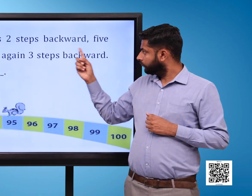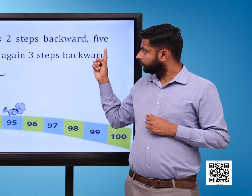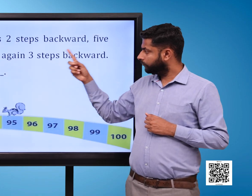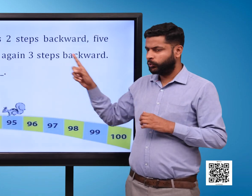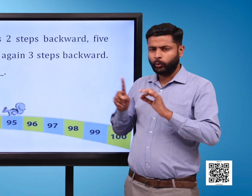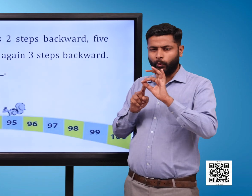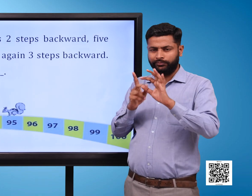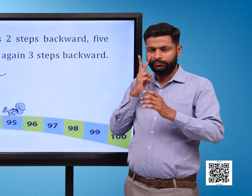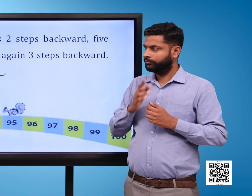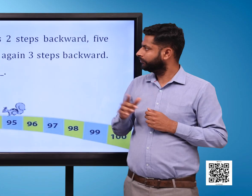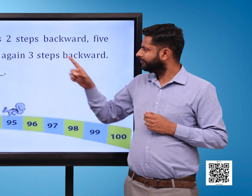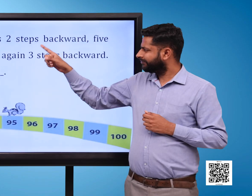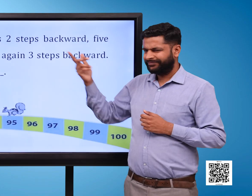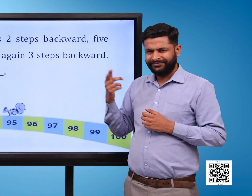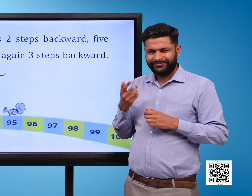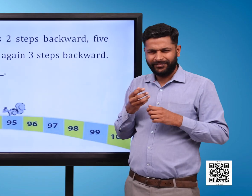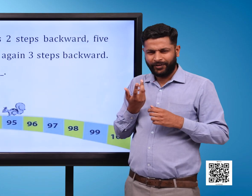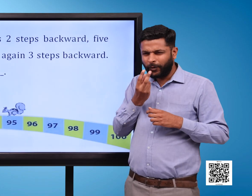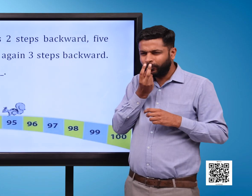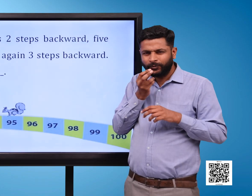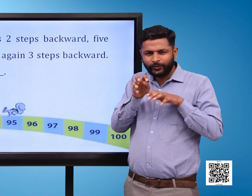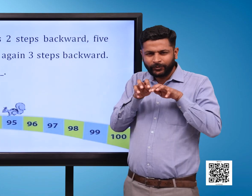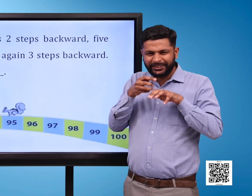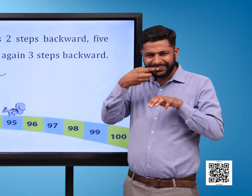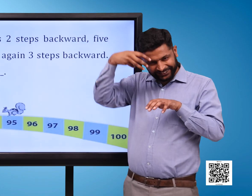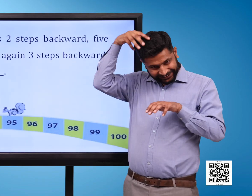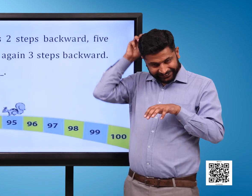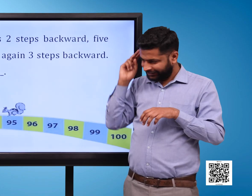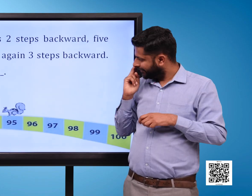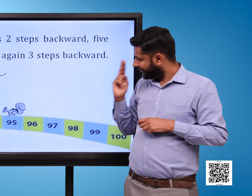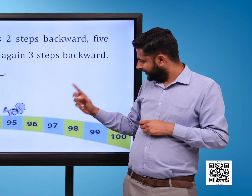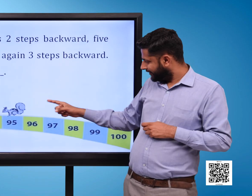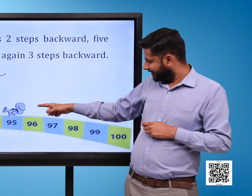C The squirrel jumps two steps backward